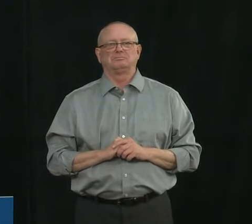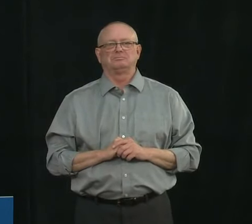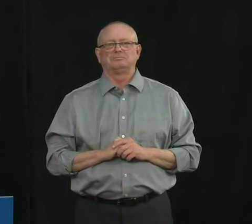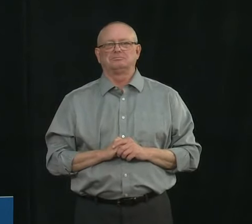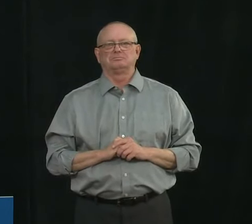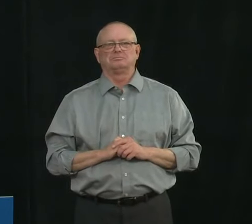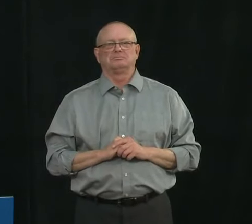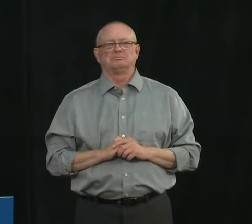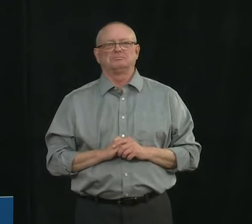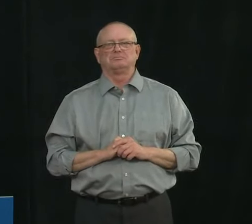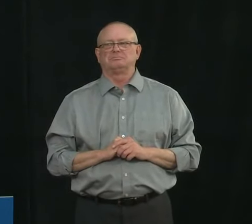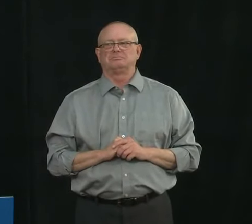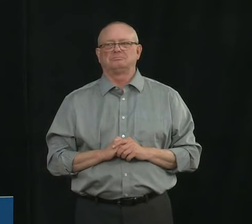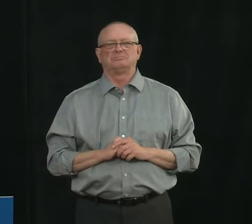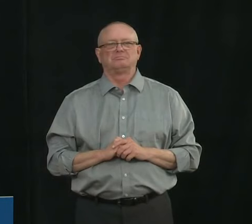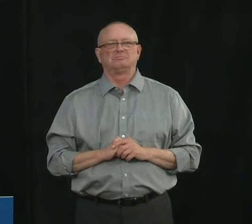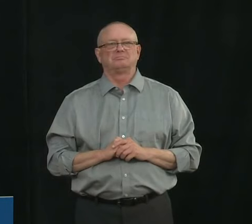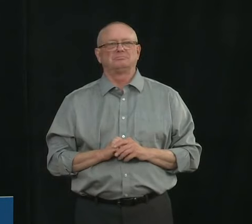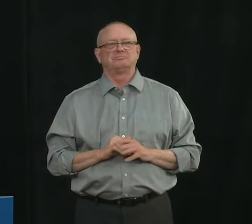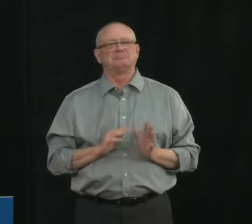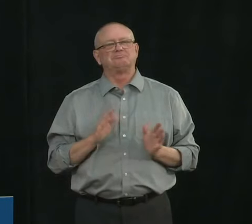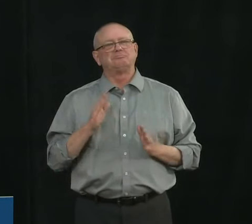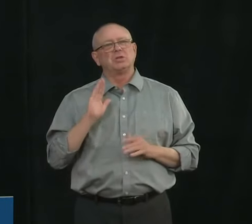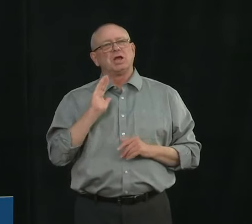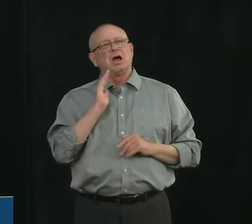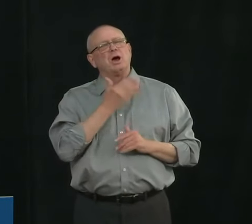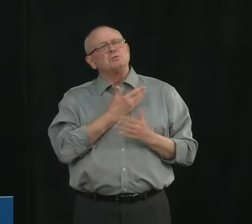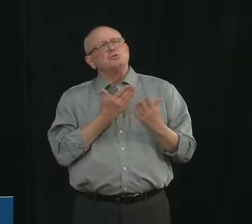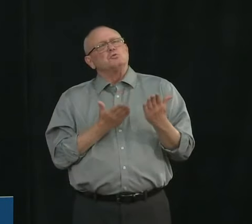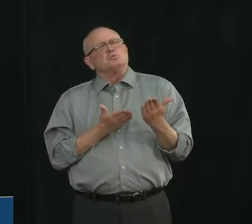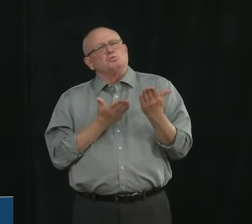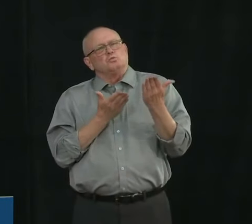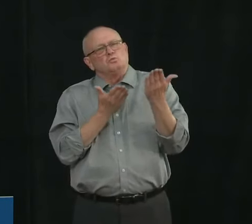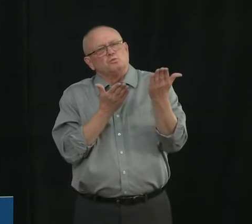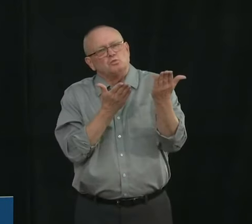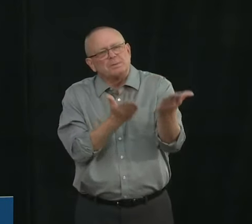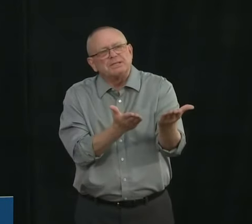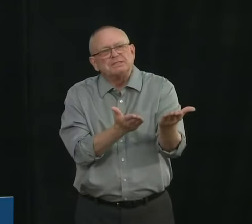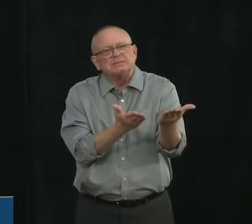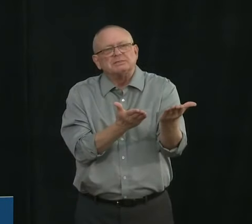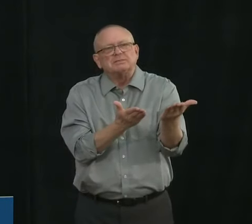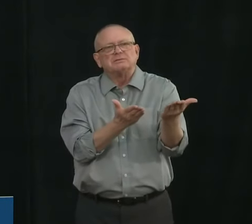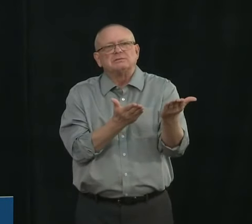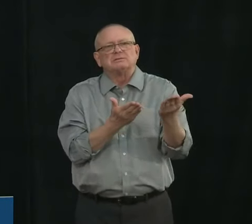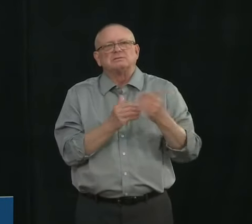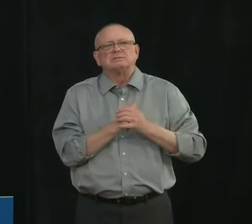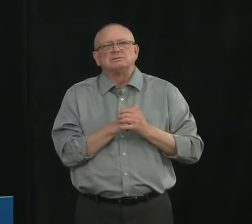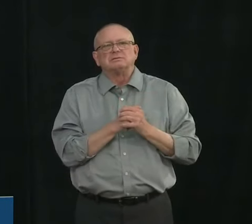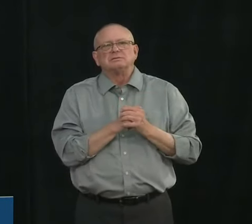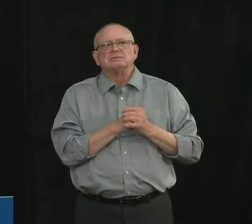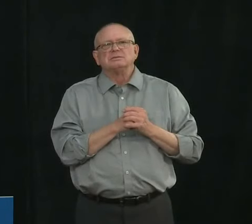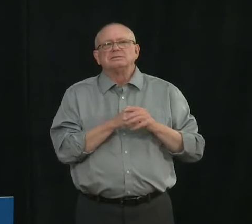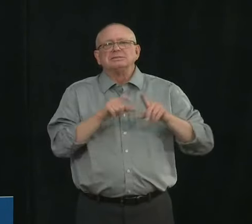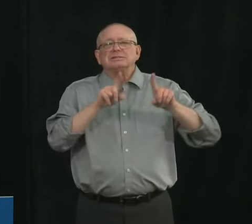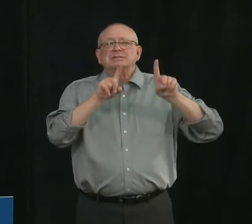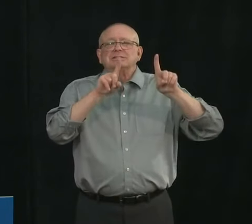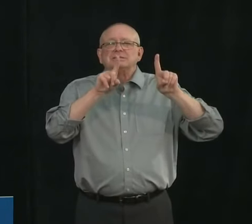think the the recommendation would be that testing should never be used as a